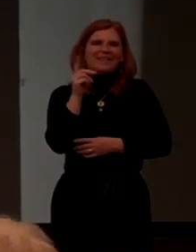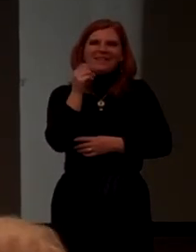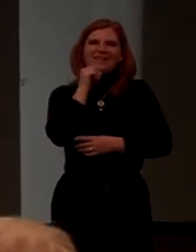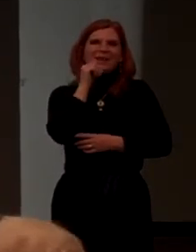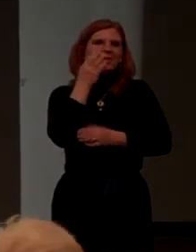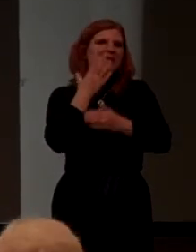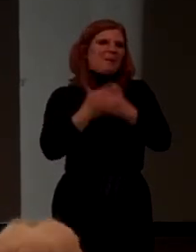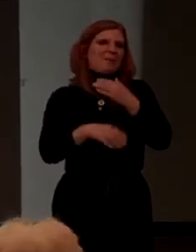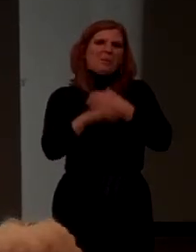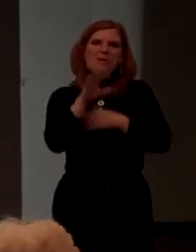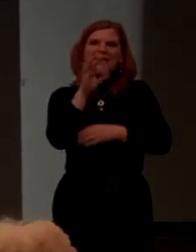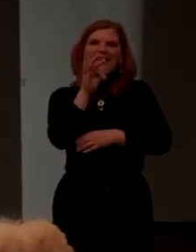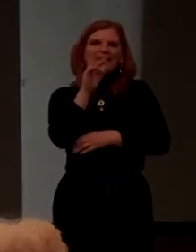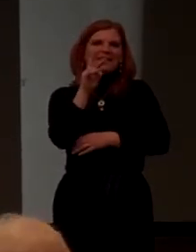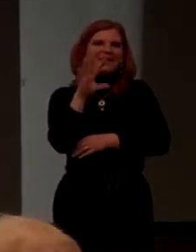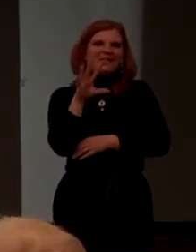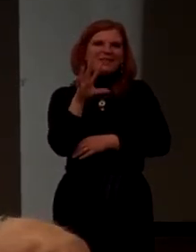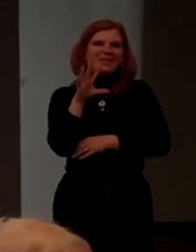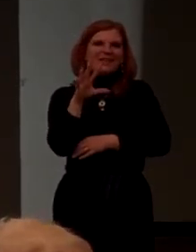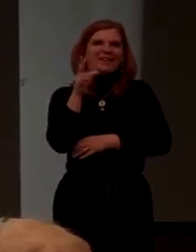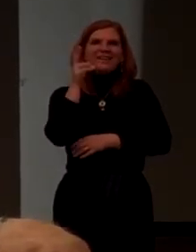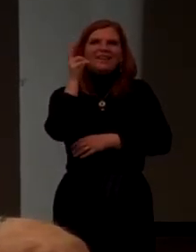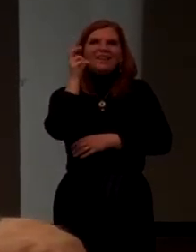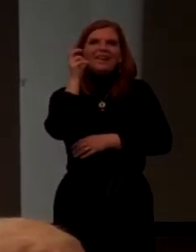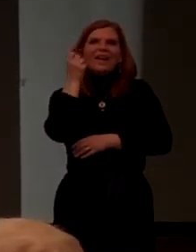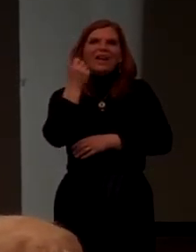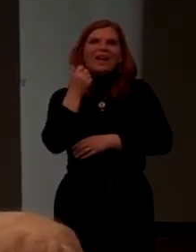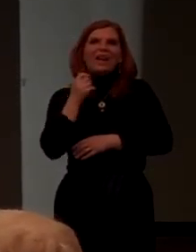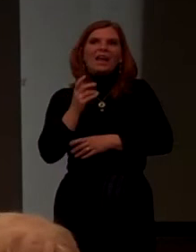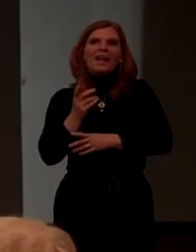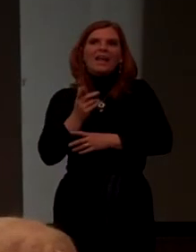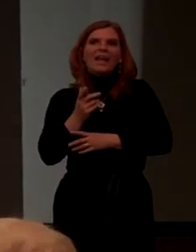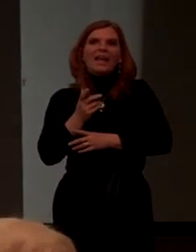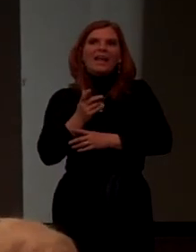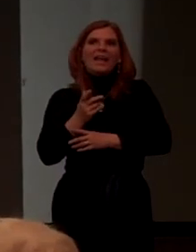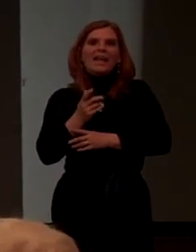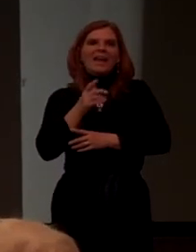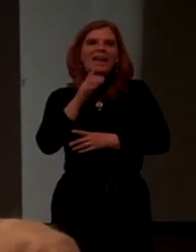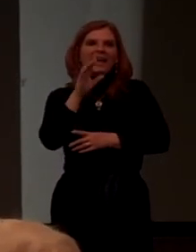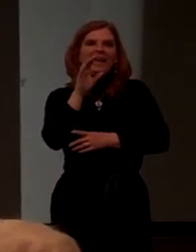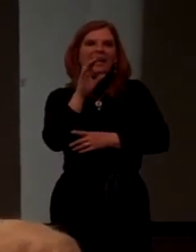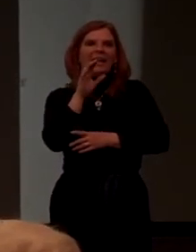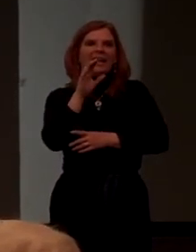Do I hear any? 1965.